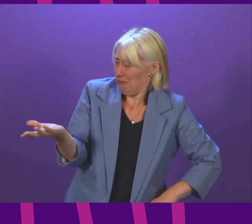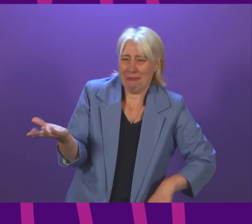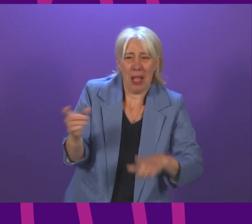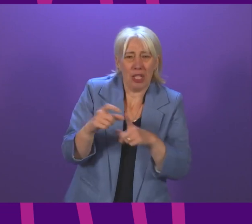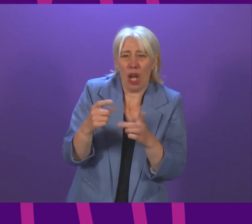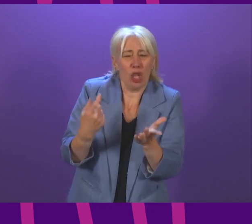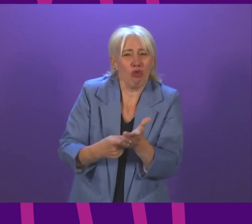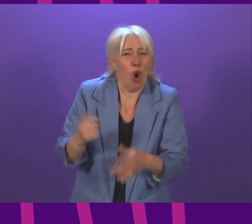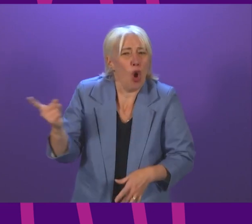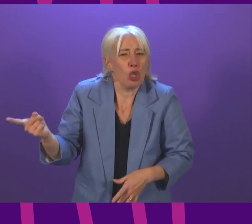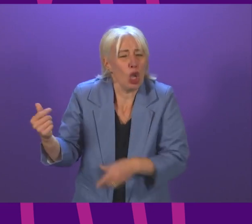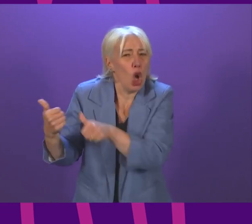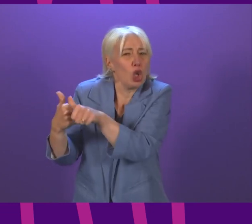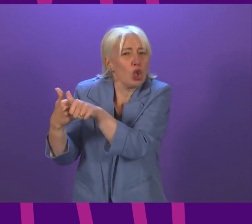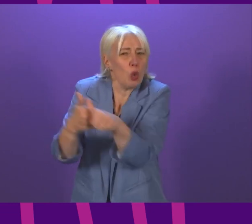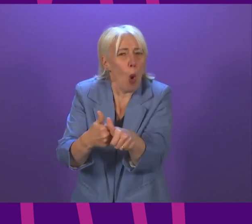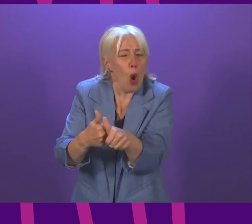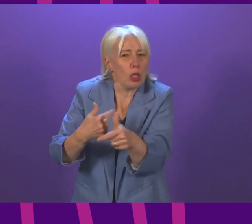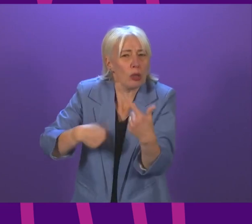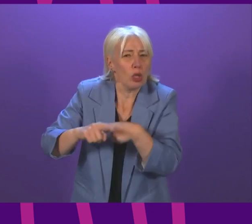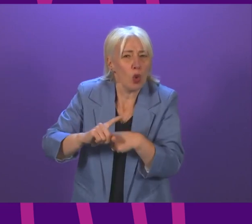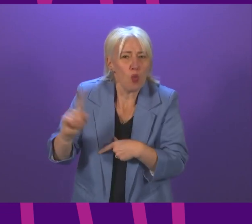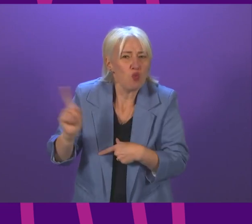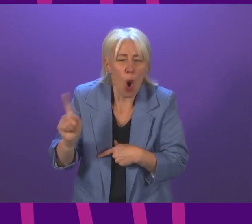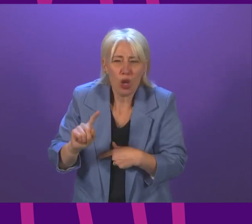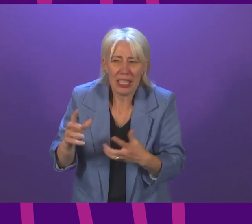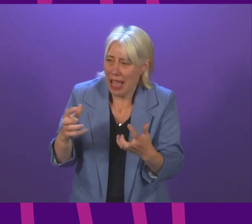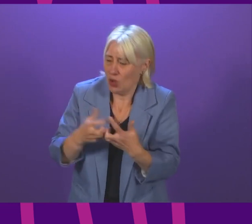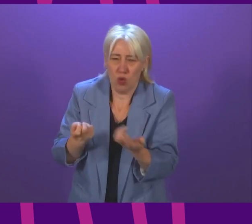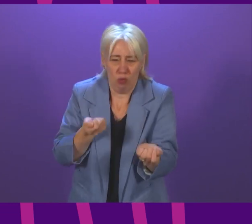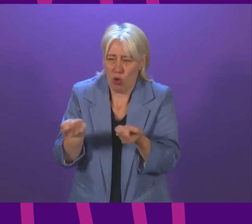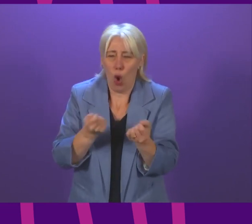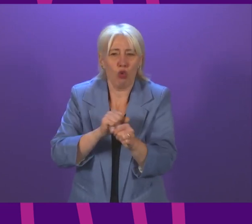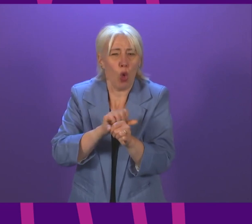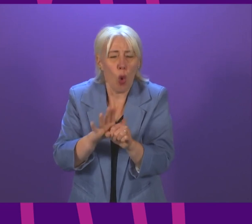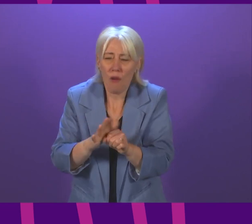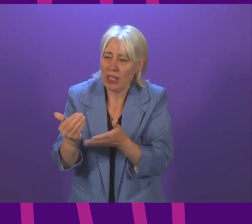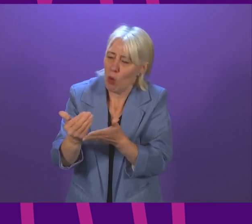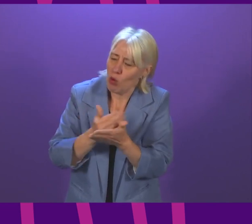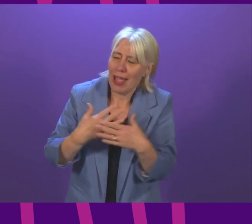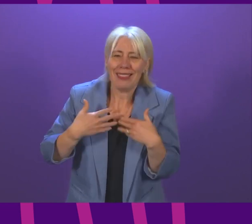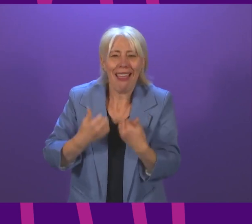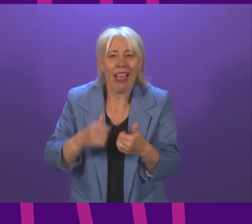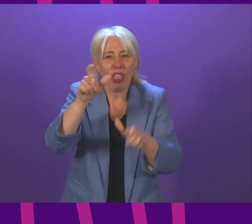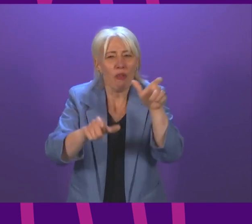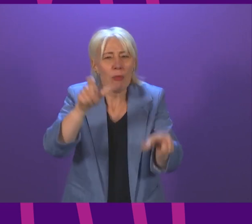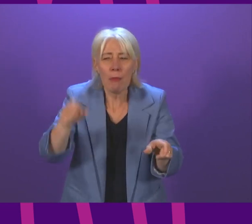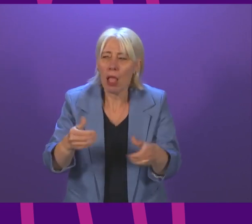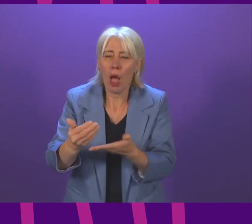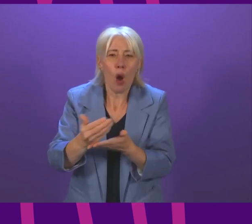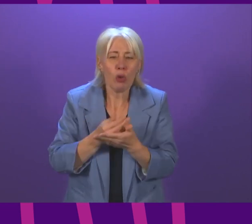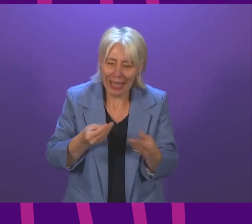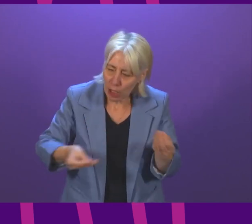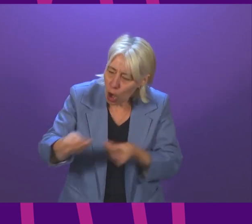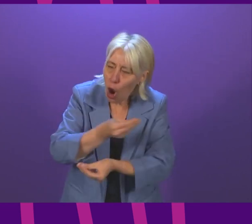Douglas Ross does support us doing to keep COVID under control, to protect people's health, to protect our economy